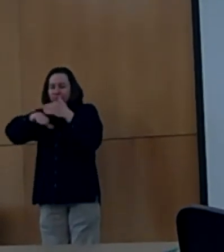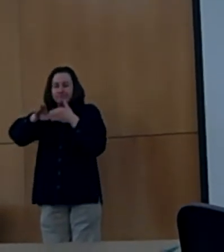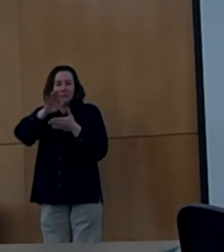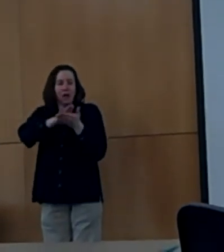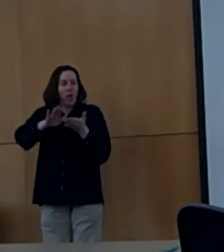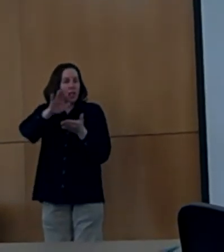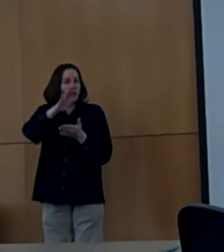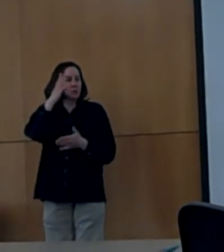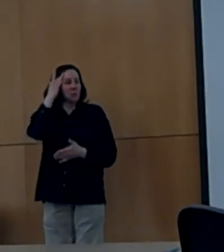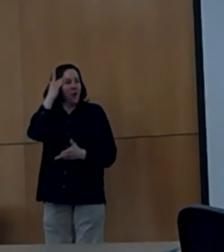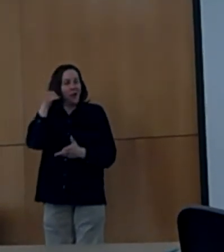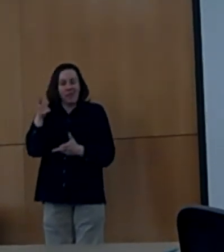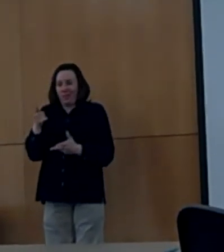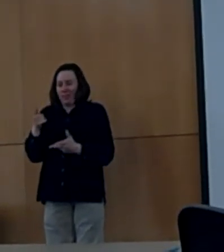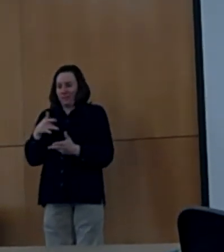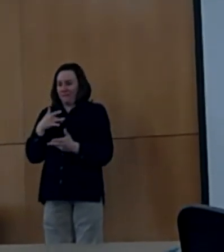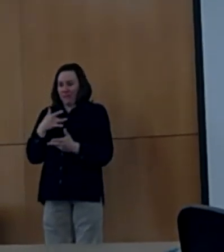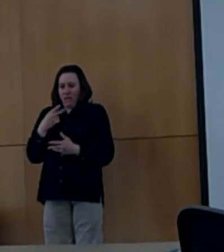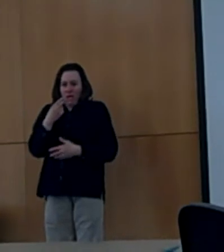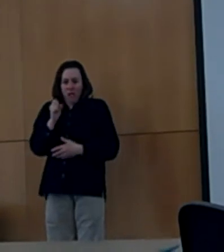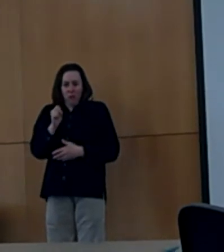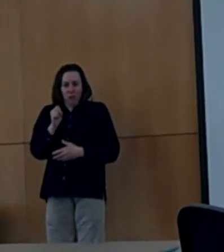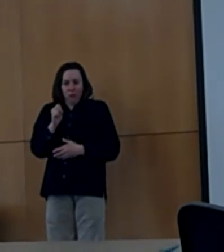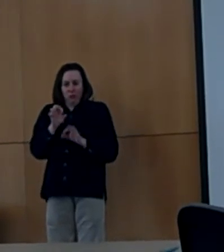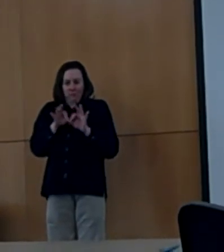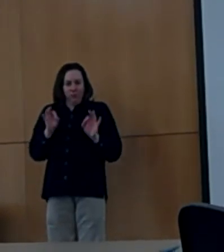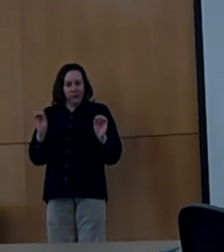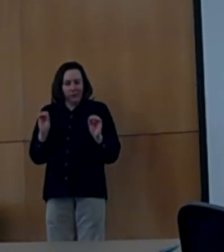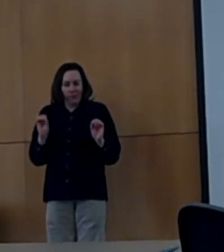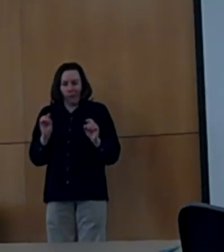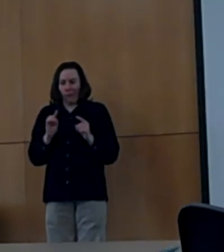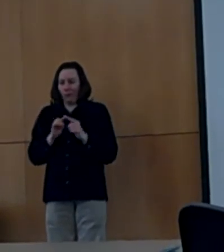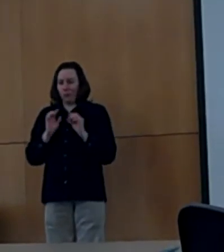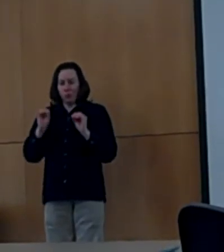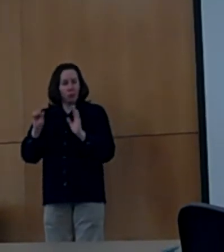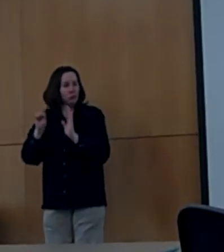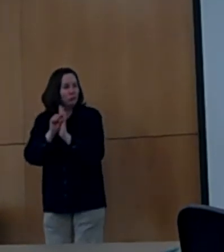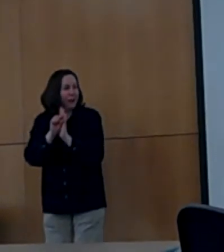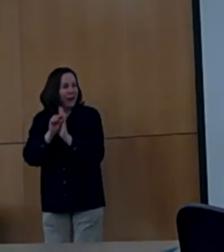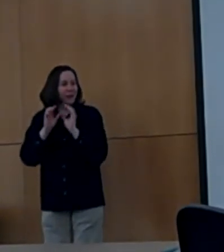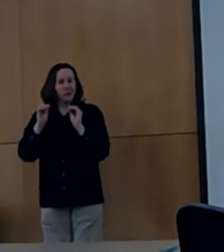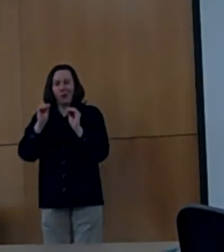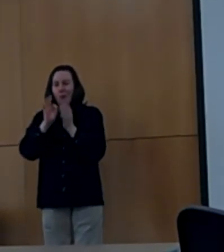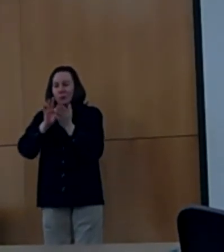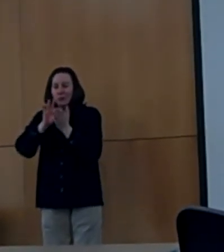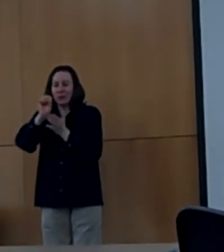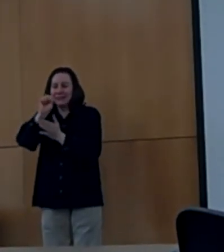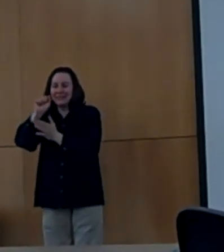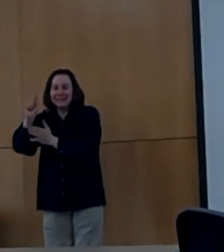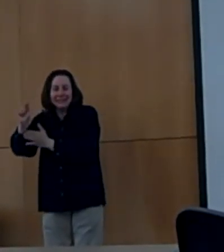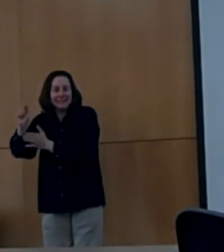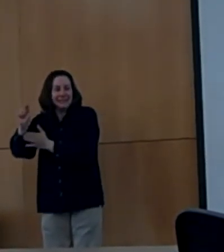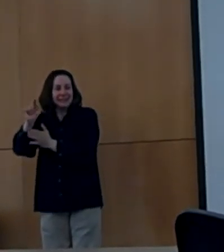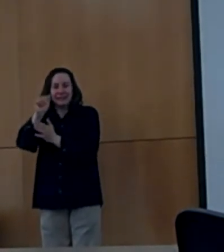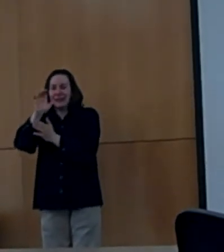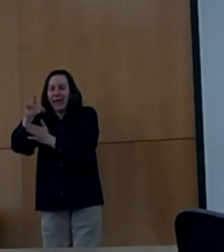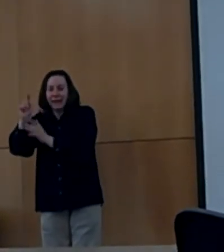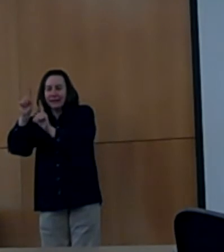process without a high school diploma, grades, and SAT scores. But in reality,